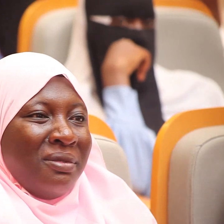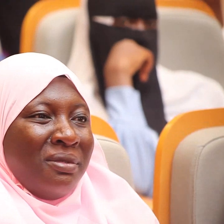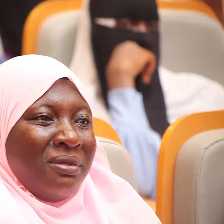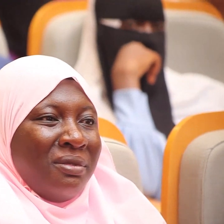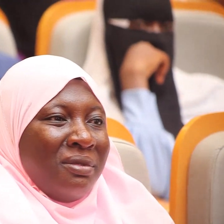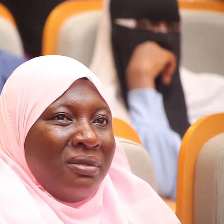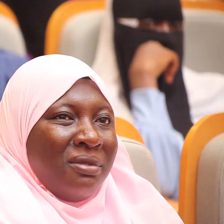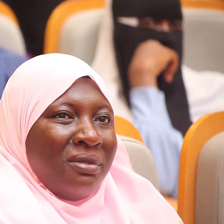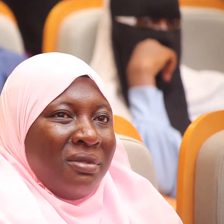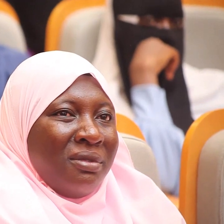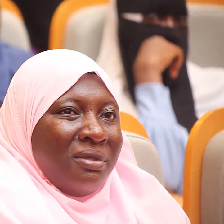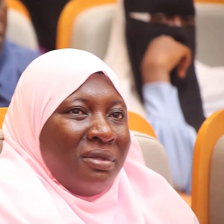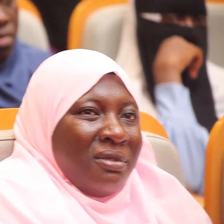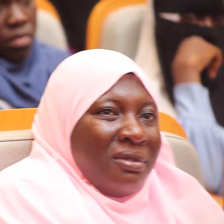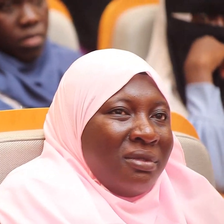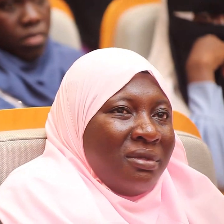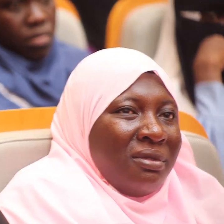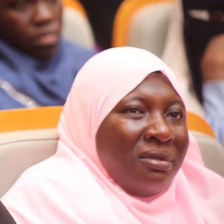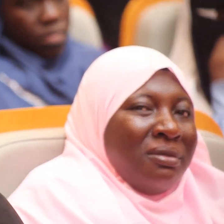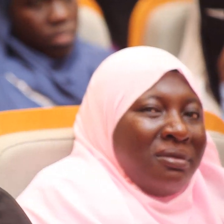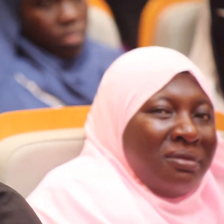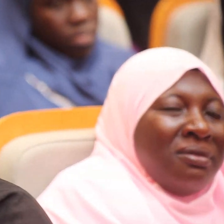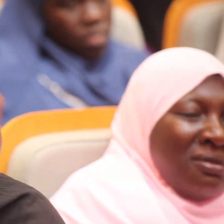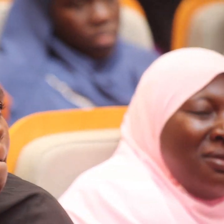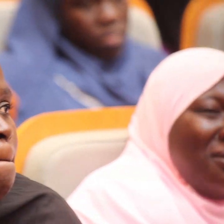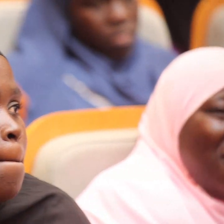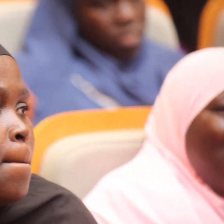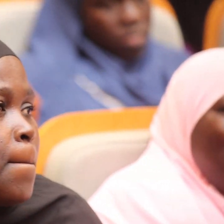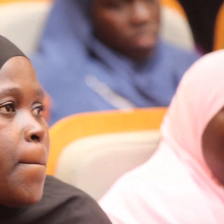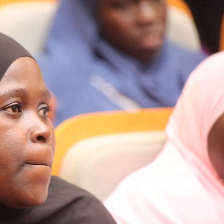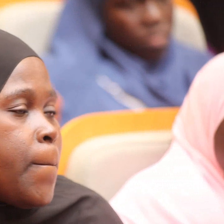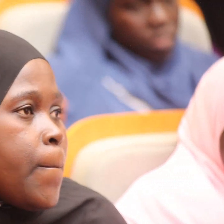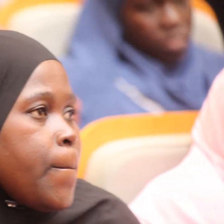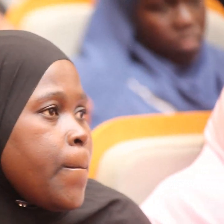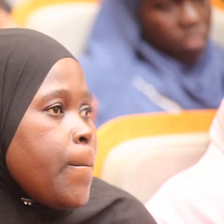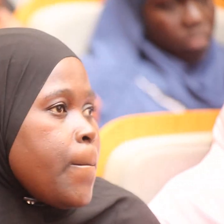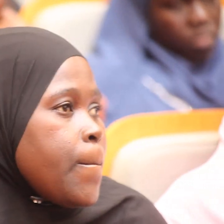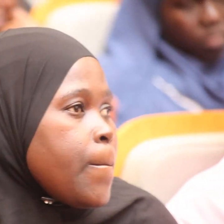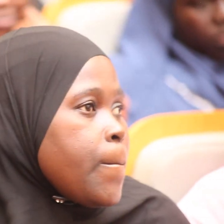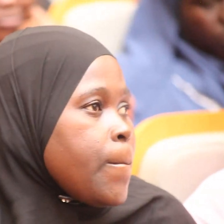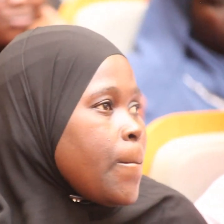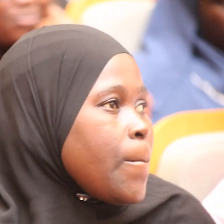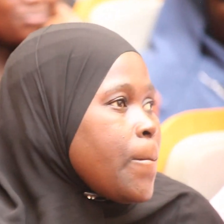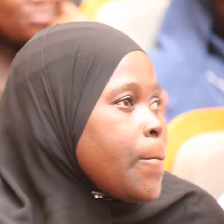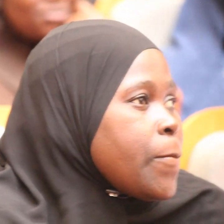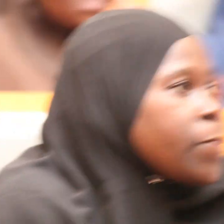so disappointed only two people decided to cover 75% of the event